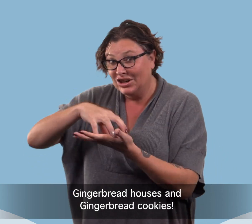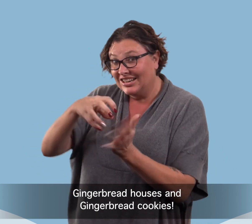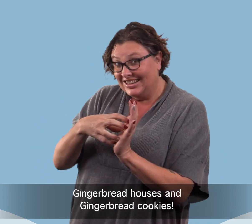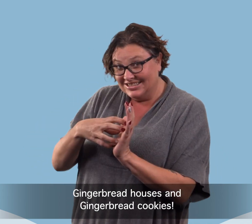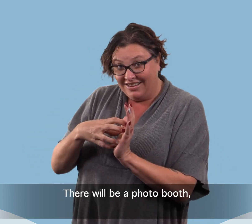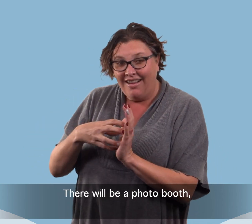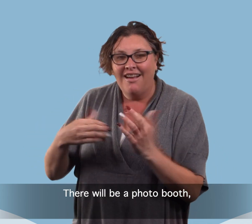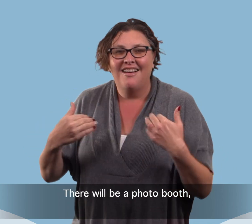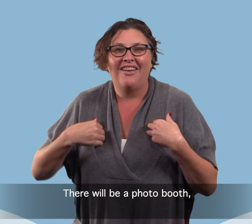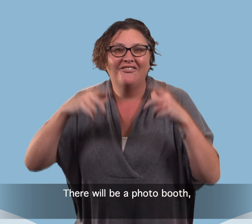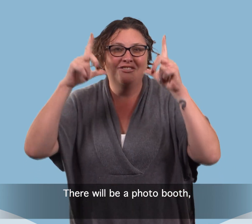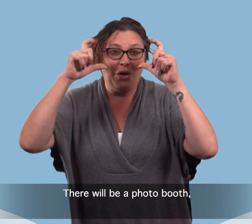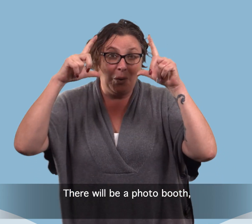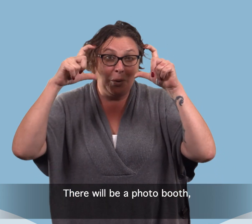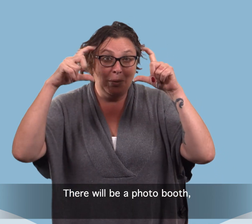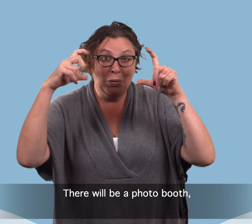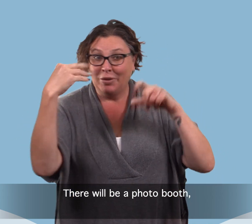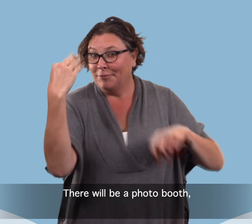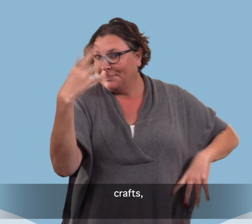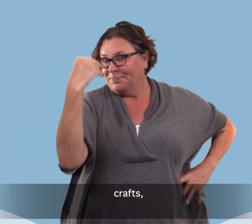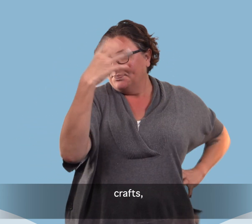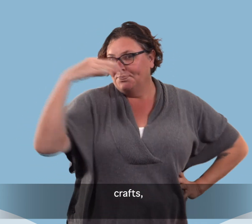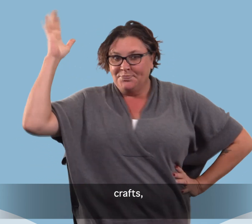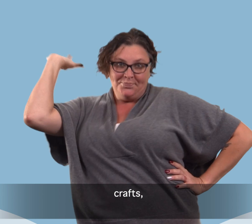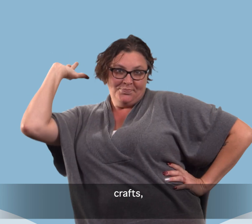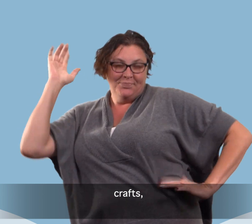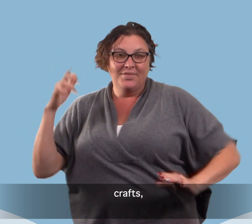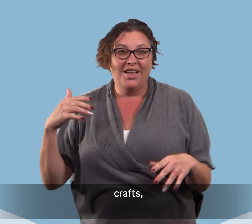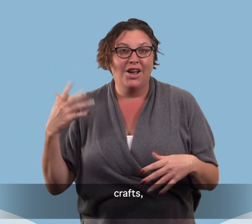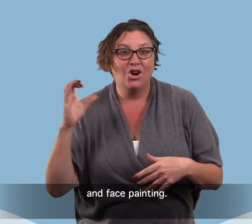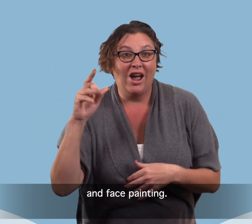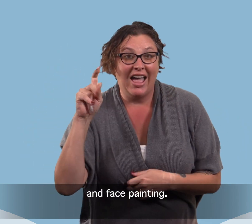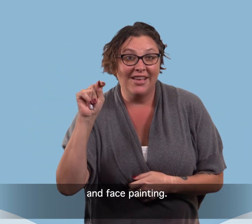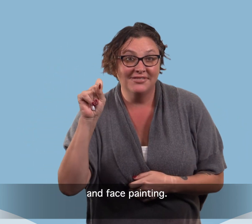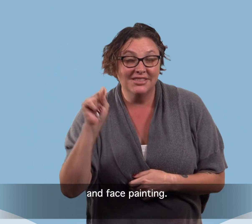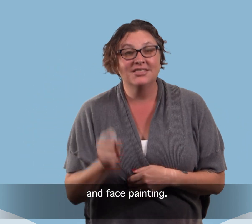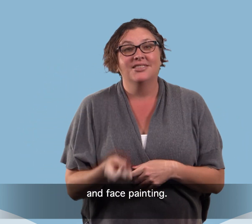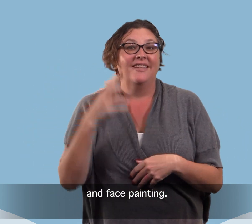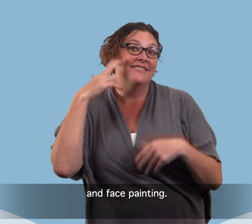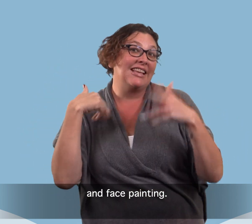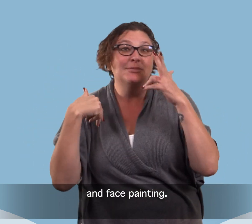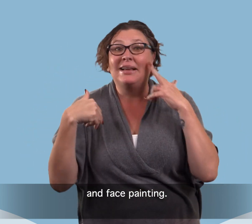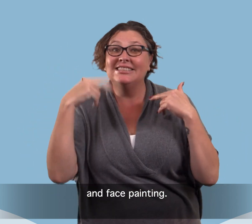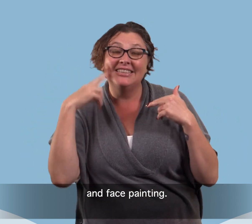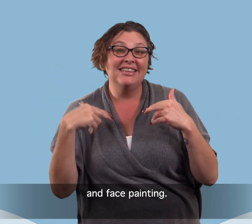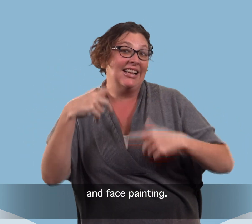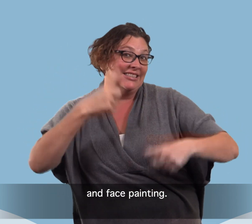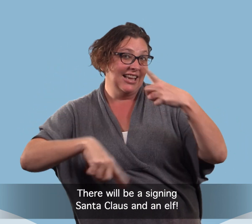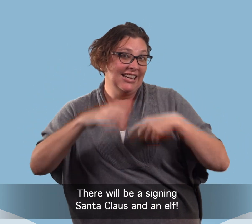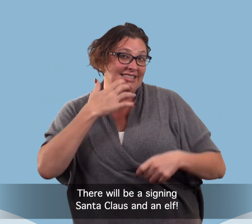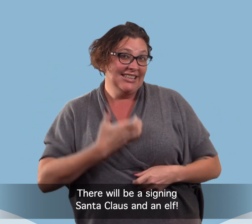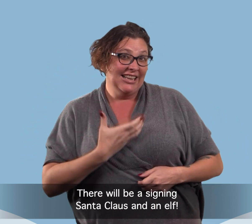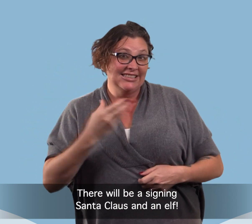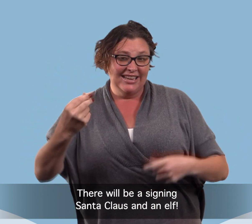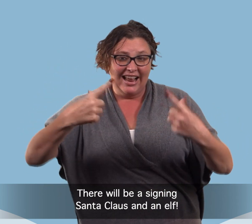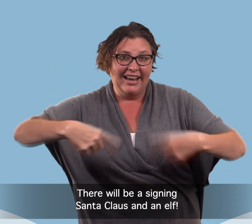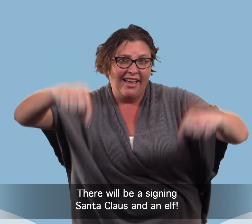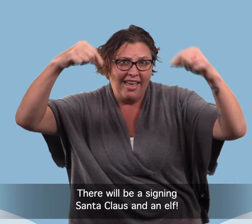cookies. There will be a photo booth, crafts and face painting. There will be a signing Santa Claus